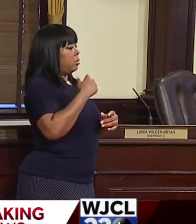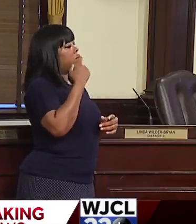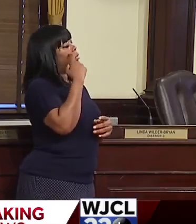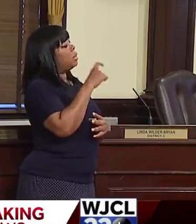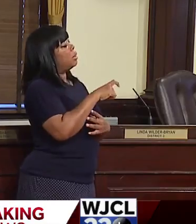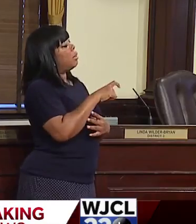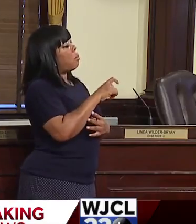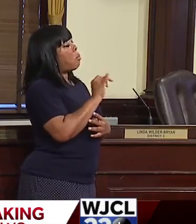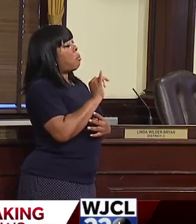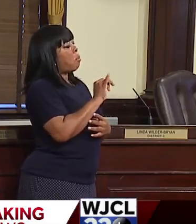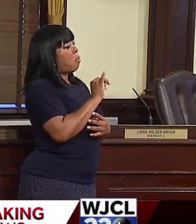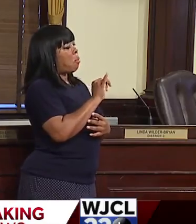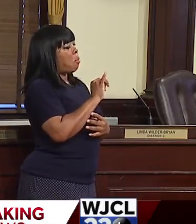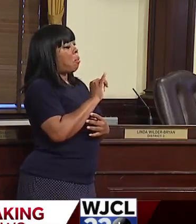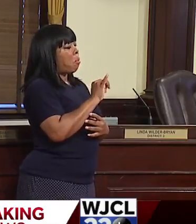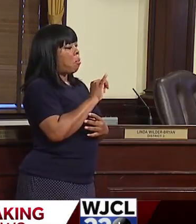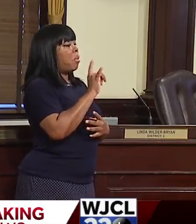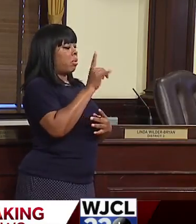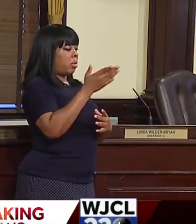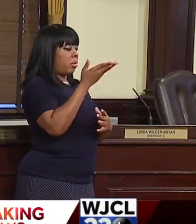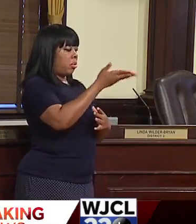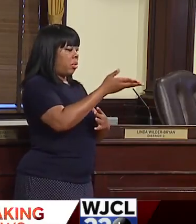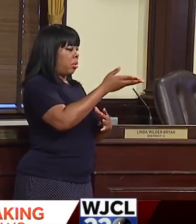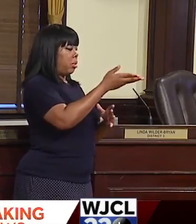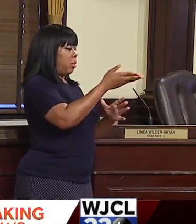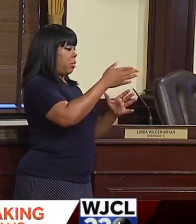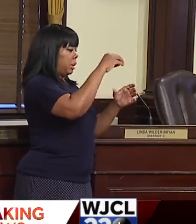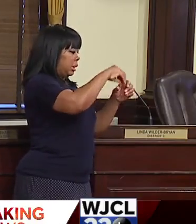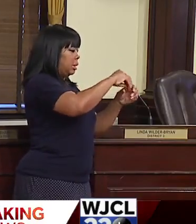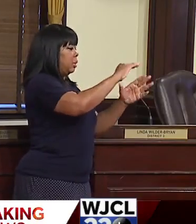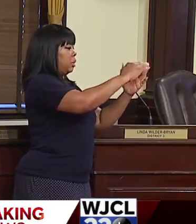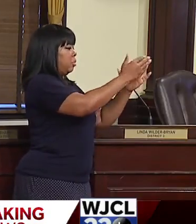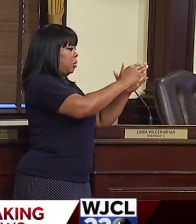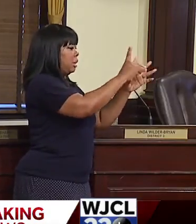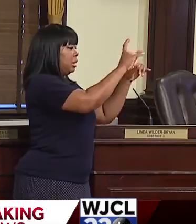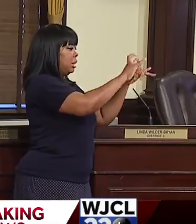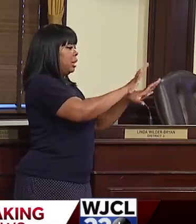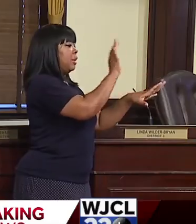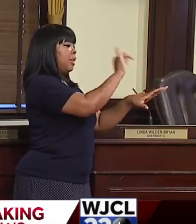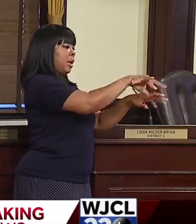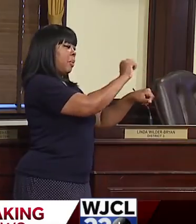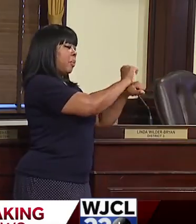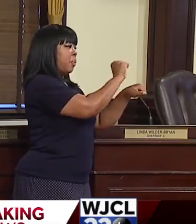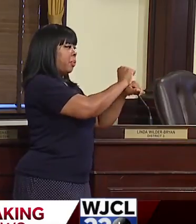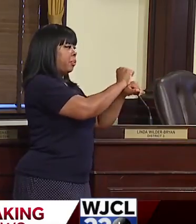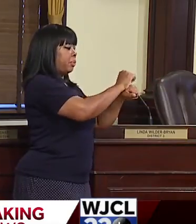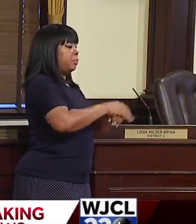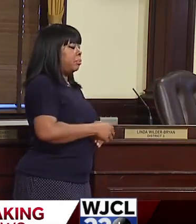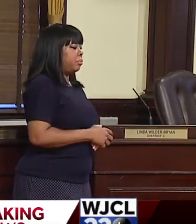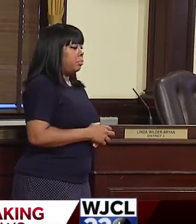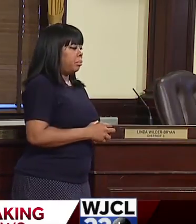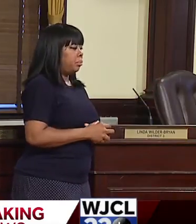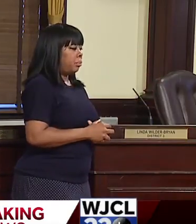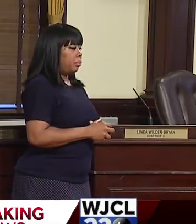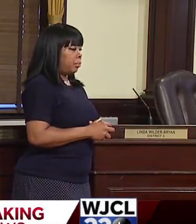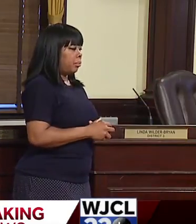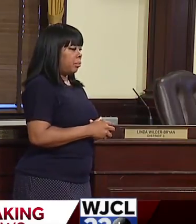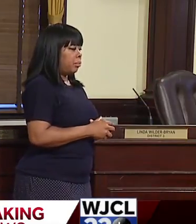recognize that in community testing works. It just works. Um,